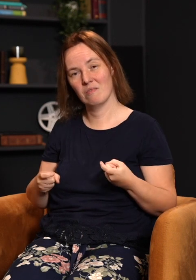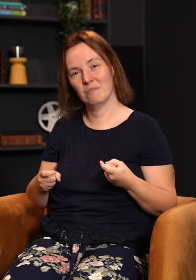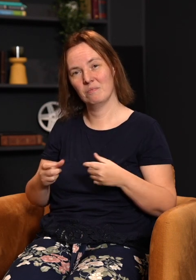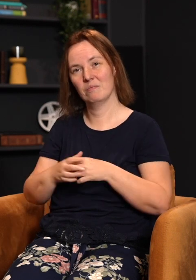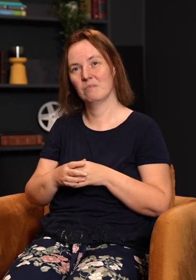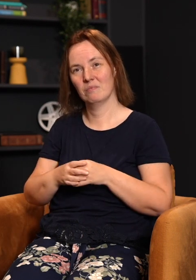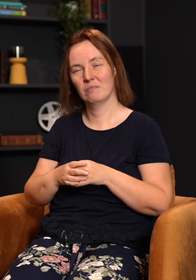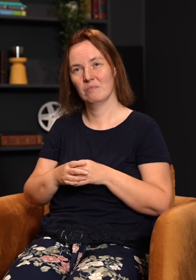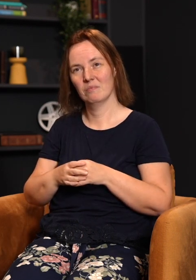you're free indeed.